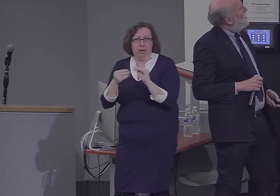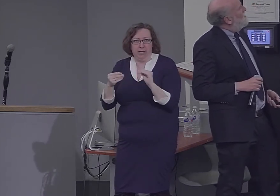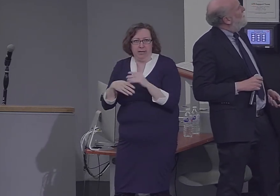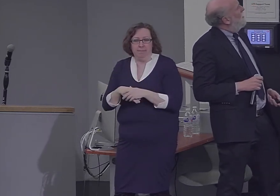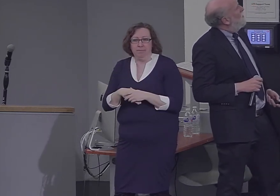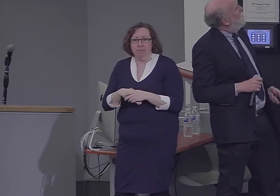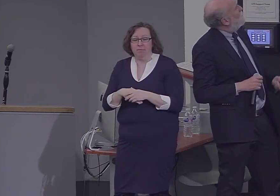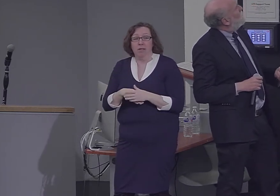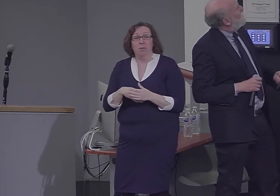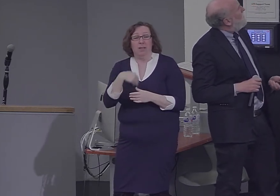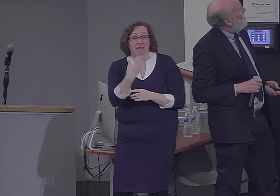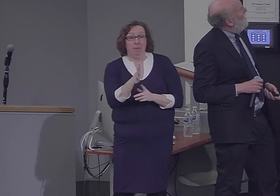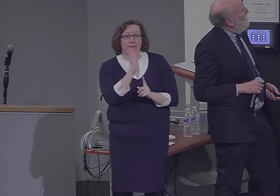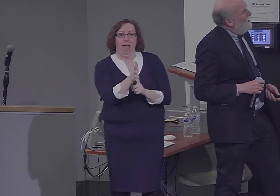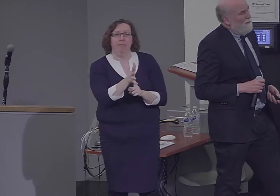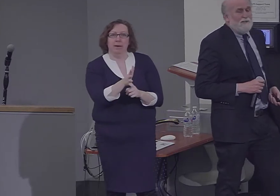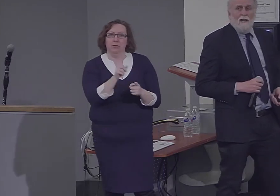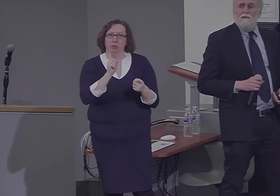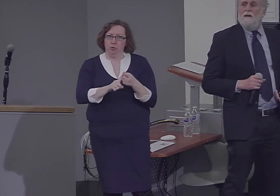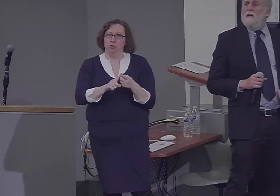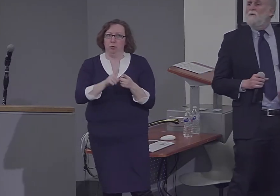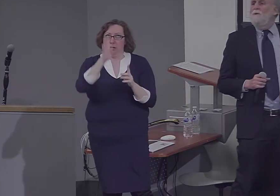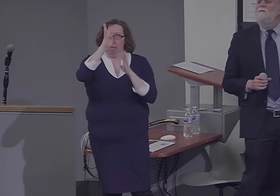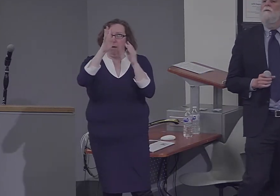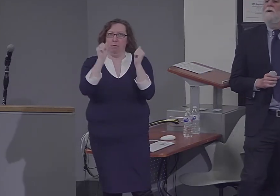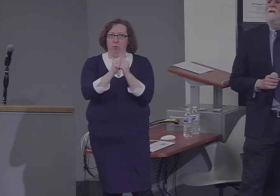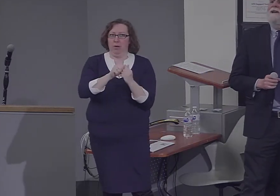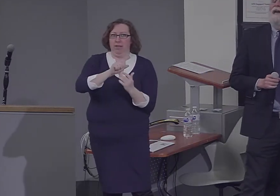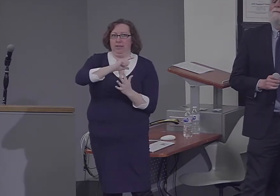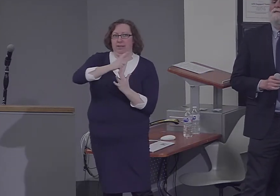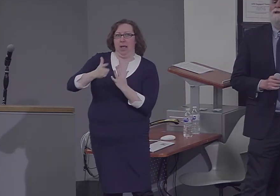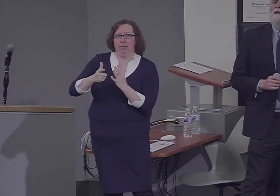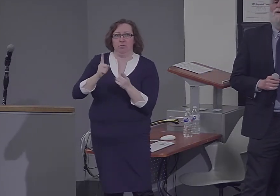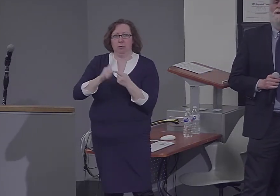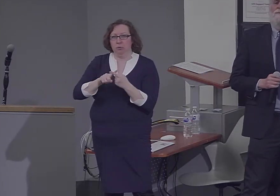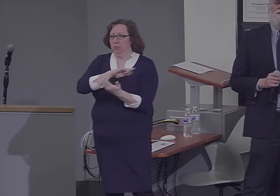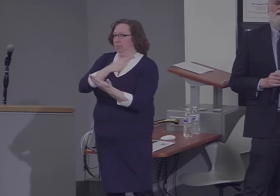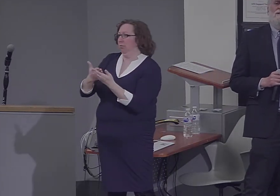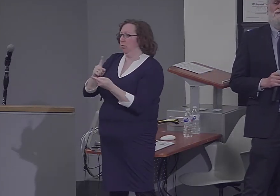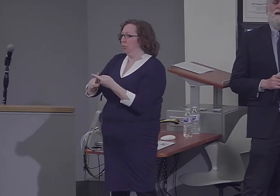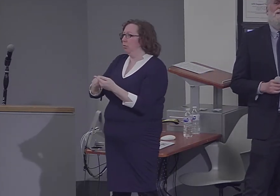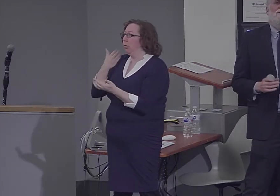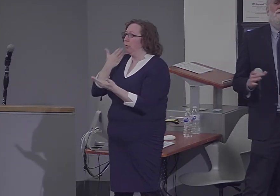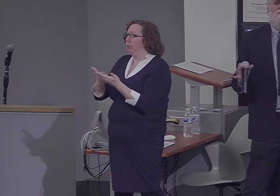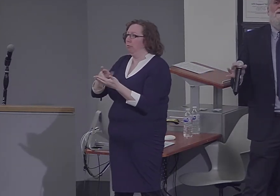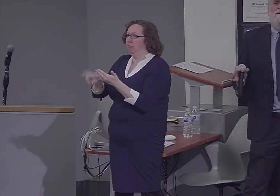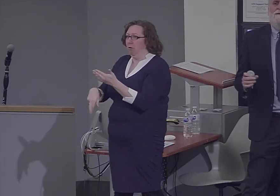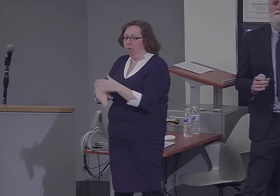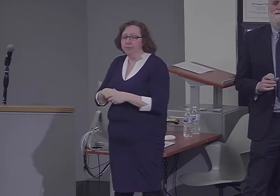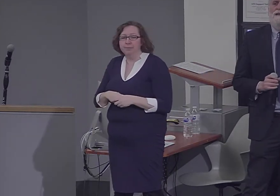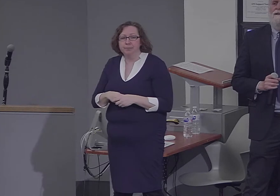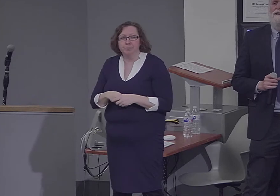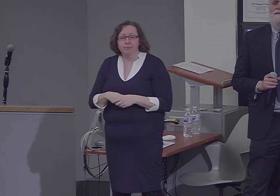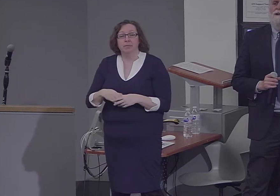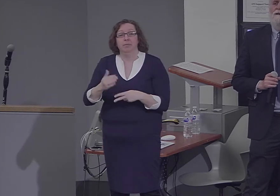positive outcome. The second task was what we called an episodic reappraisal task. There's a big literature in psychology on